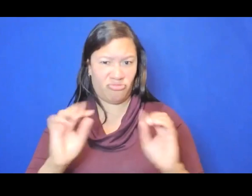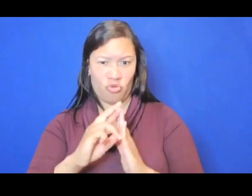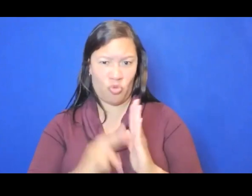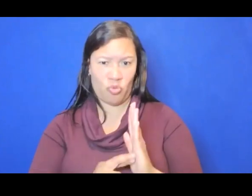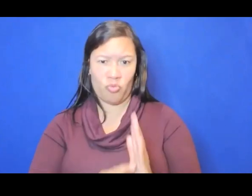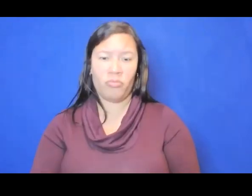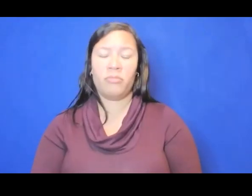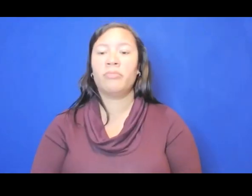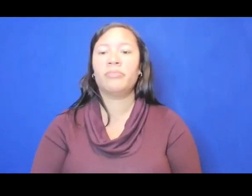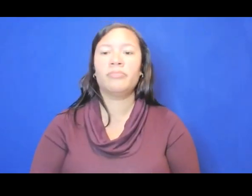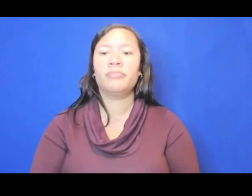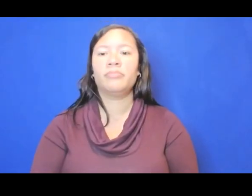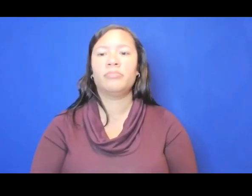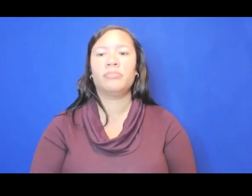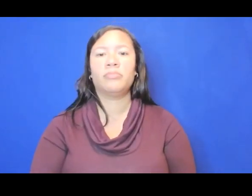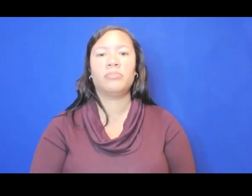Let's see.